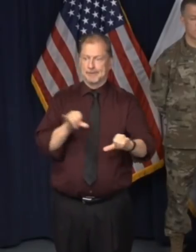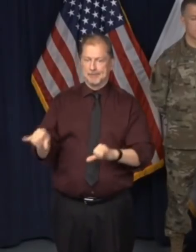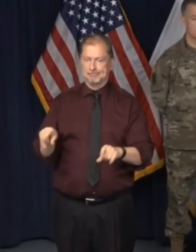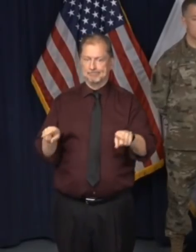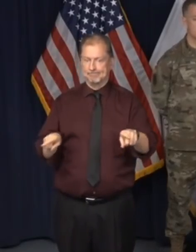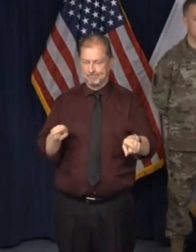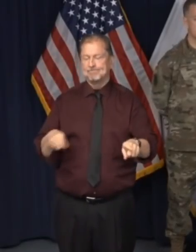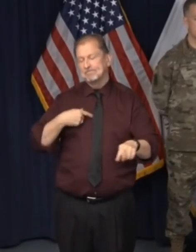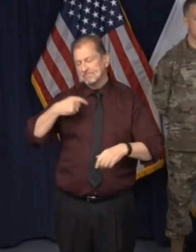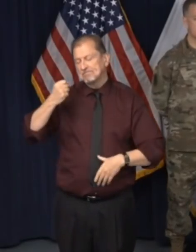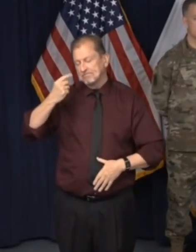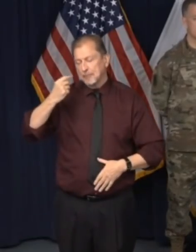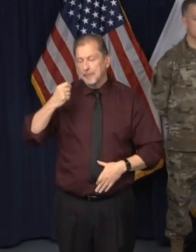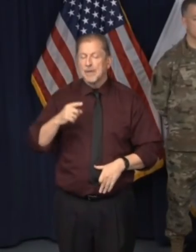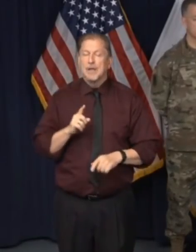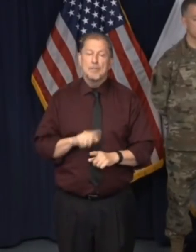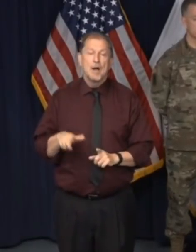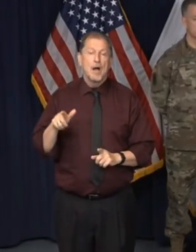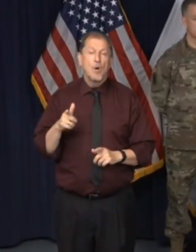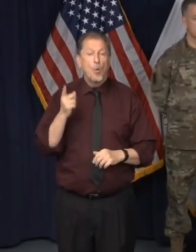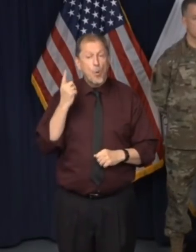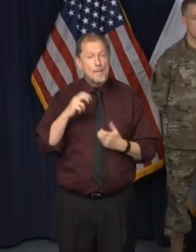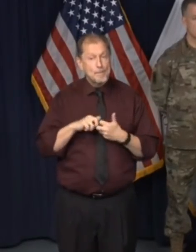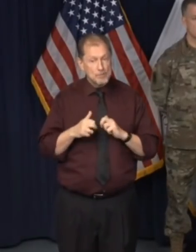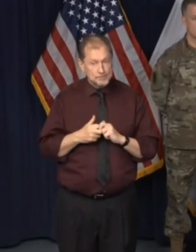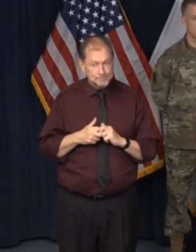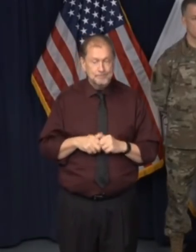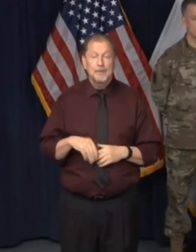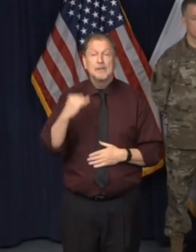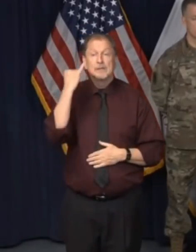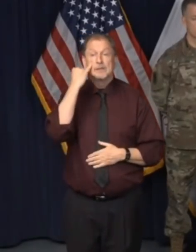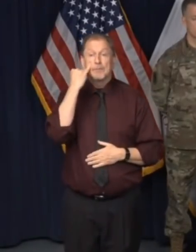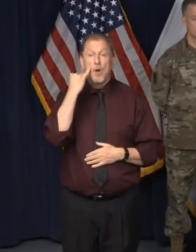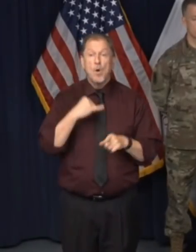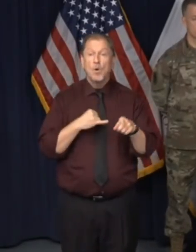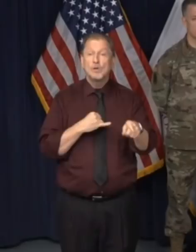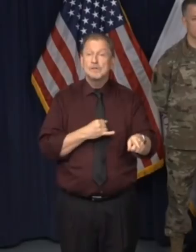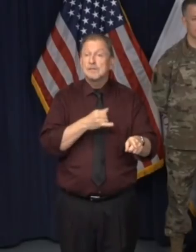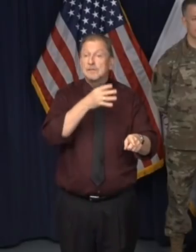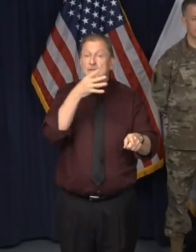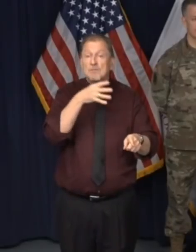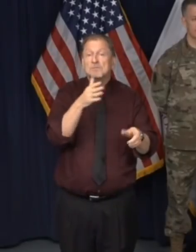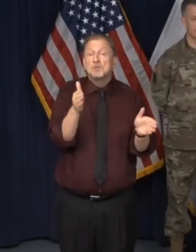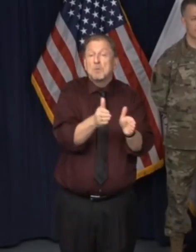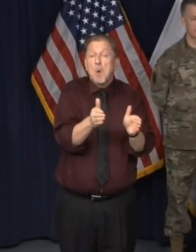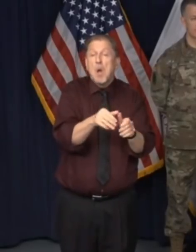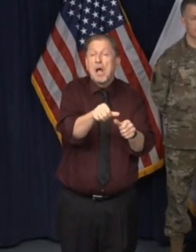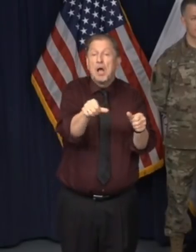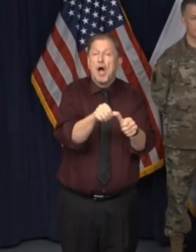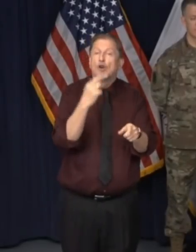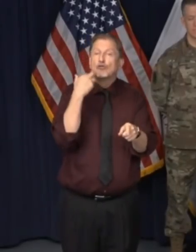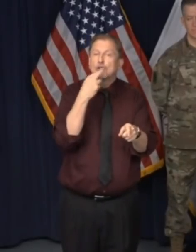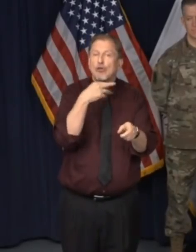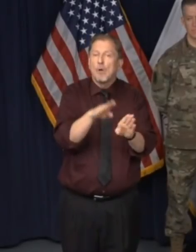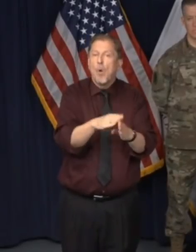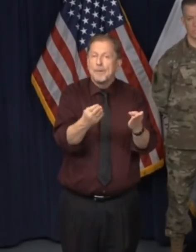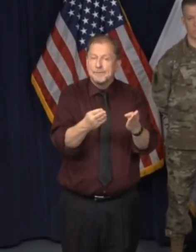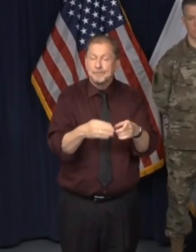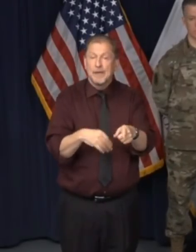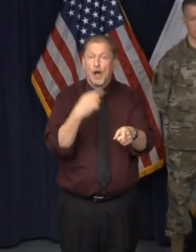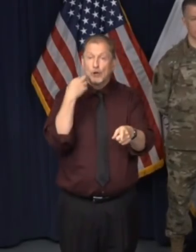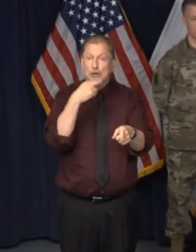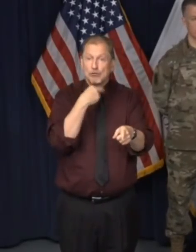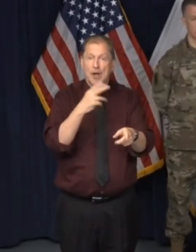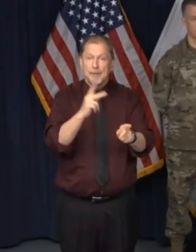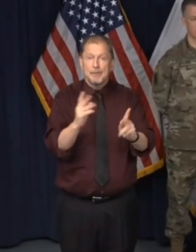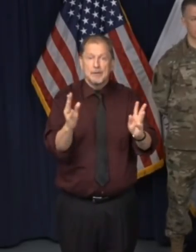that there are differences, that the problem is that, you know, a restaurant in a rural community has the same ability to, um, spread COVID